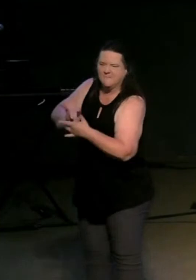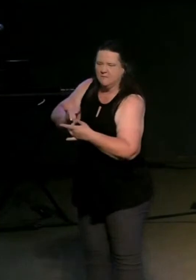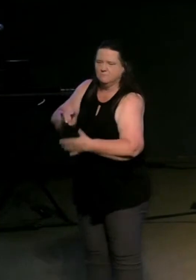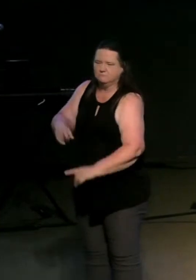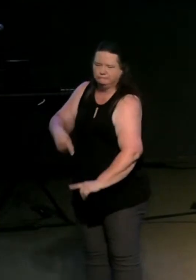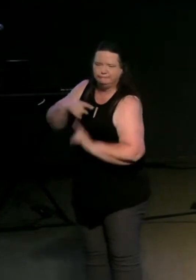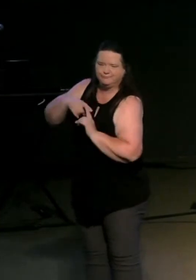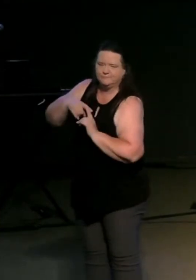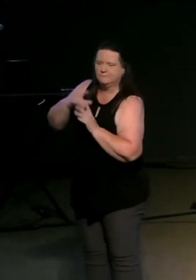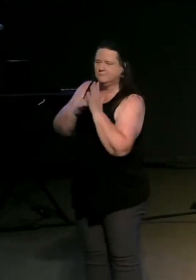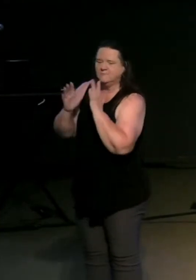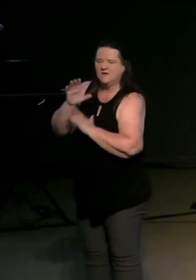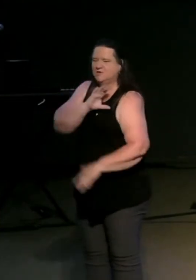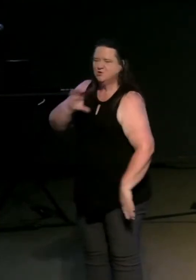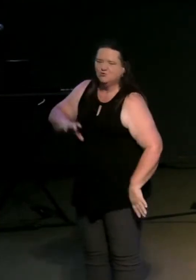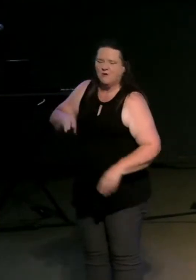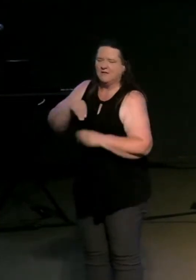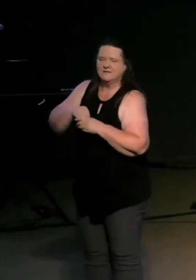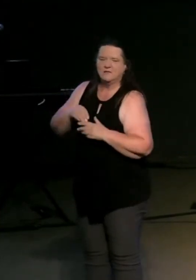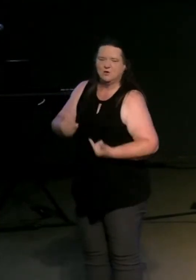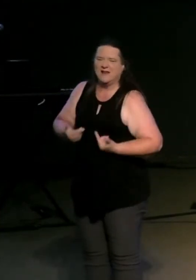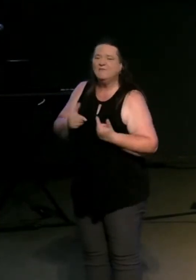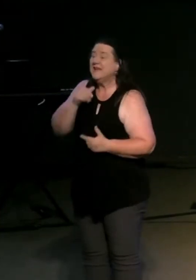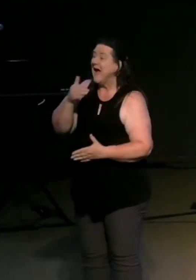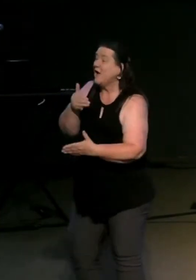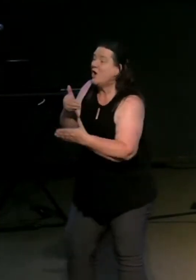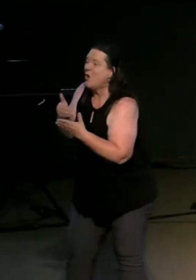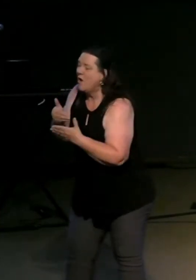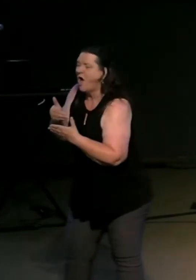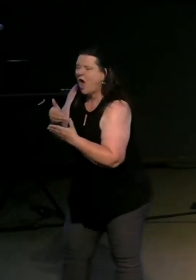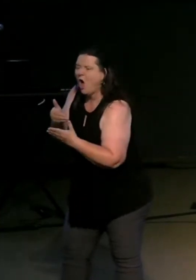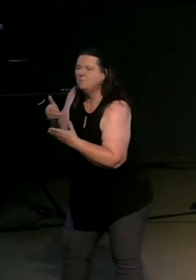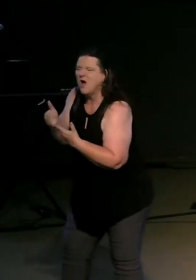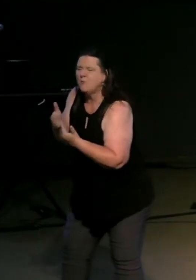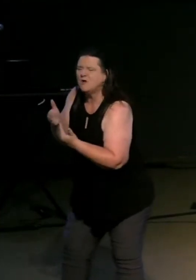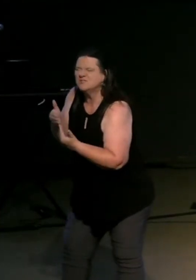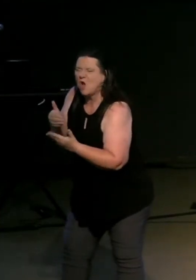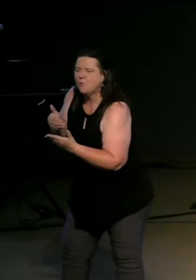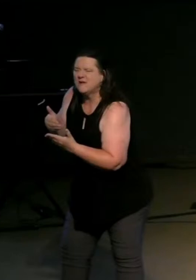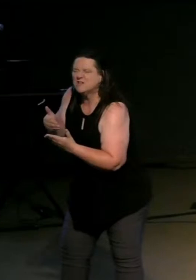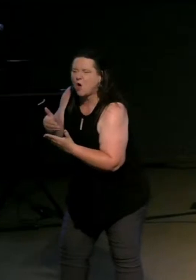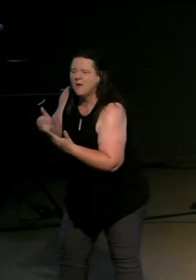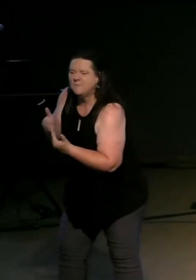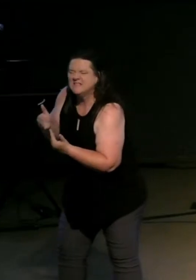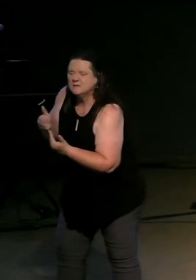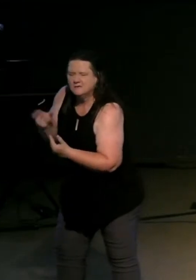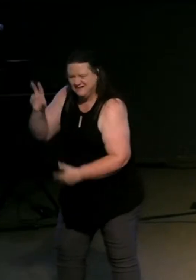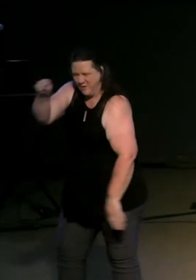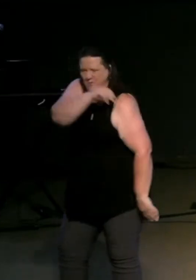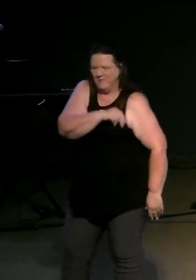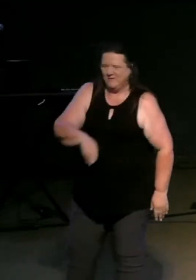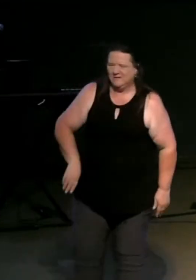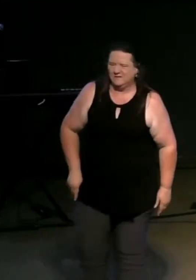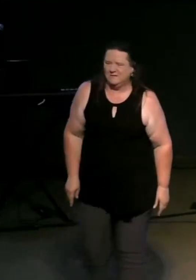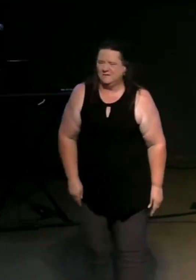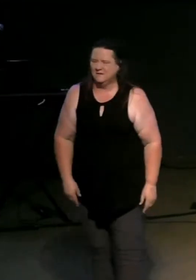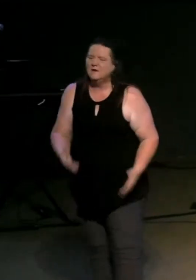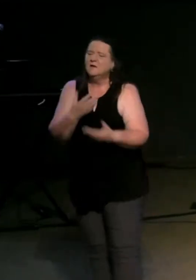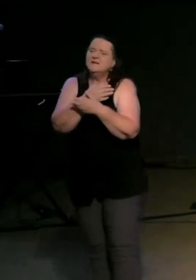to be lord of their life and salvation cannot rest on an intellectual